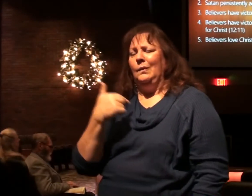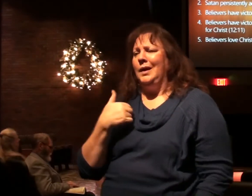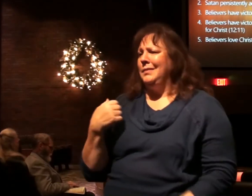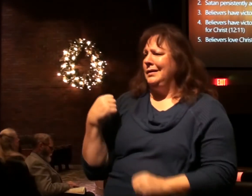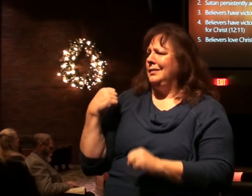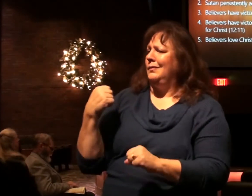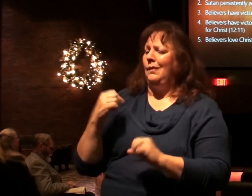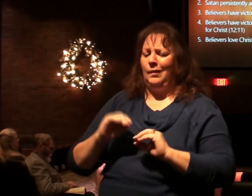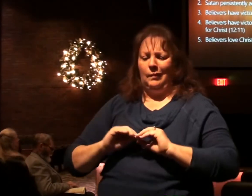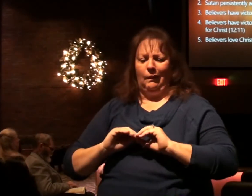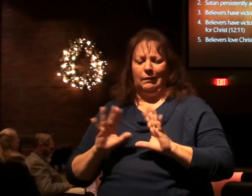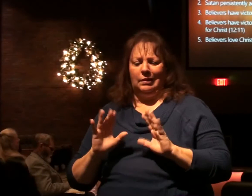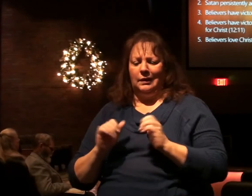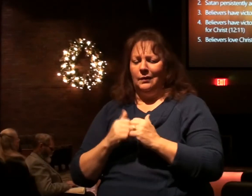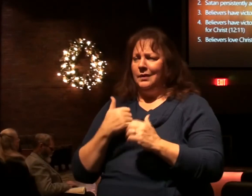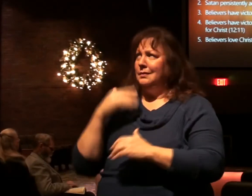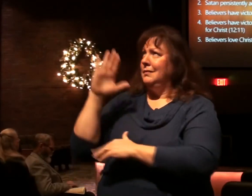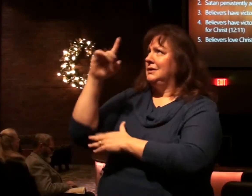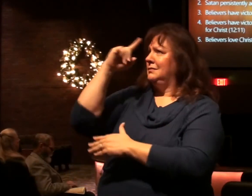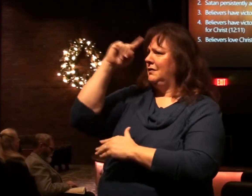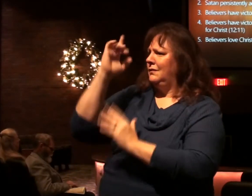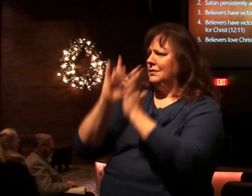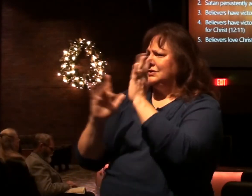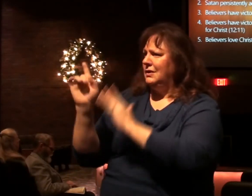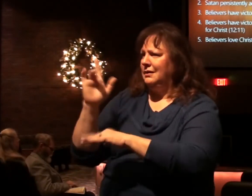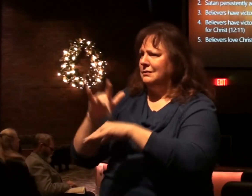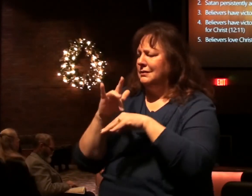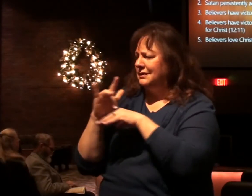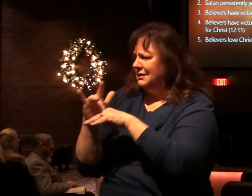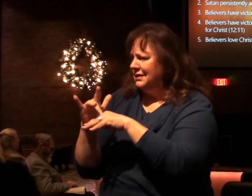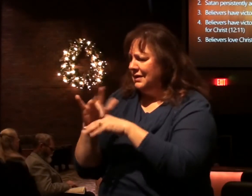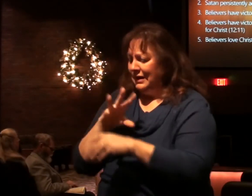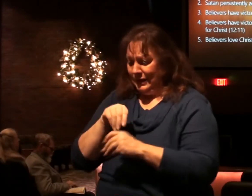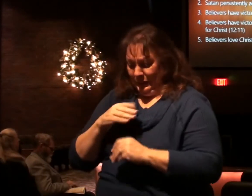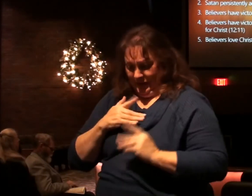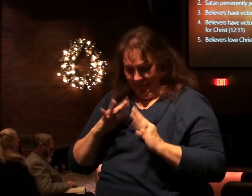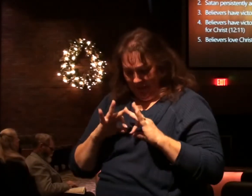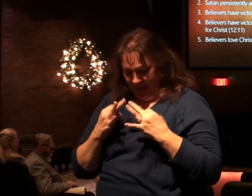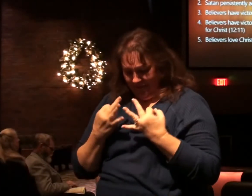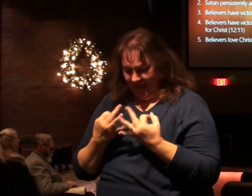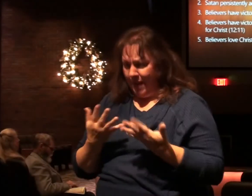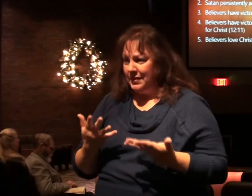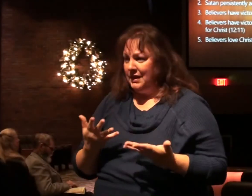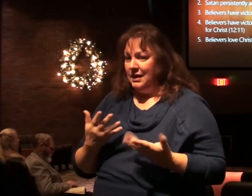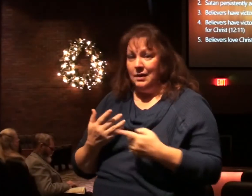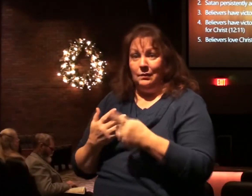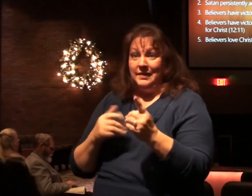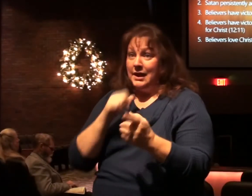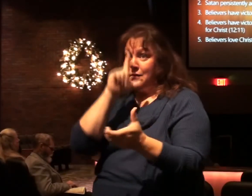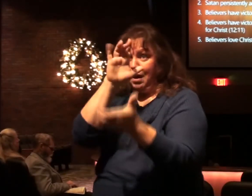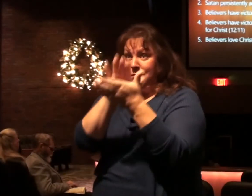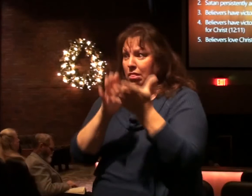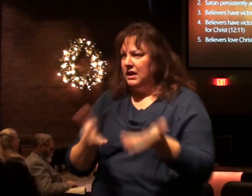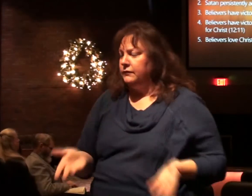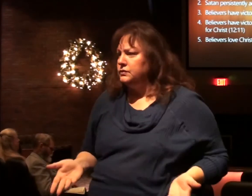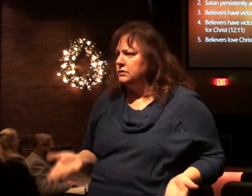bold and more clear with our testimony for Christ everywhere including in our own family circles when they're unbelievers?